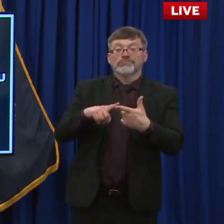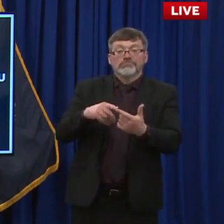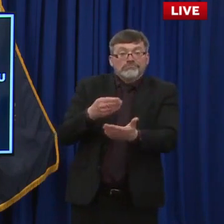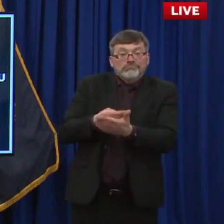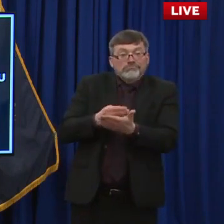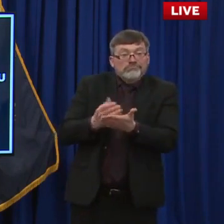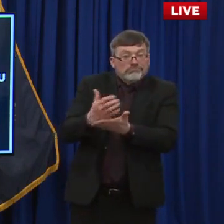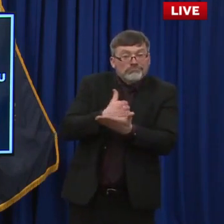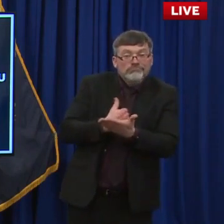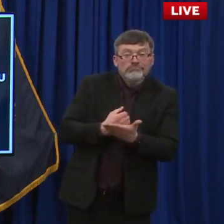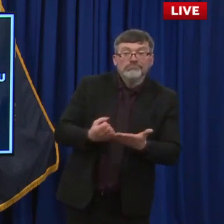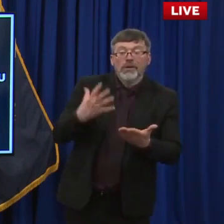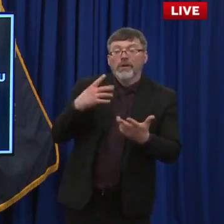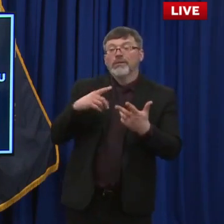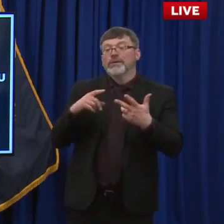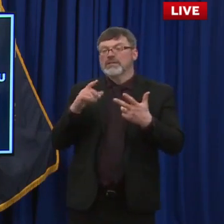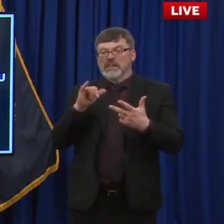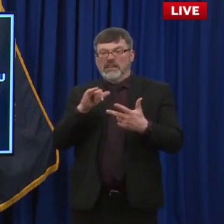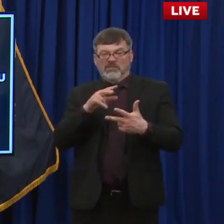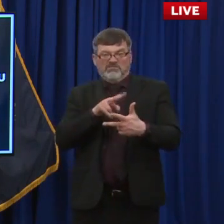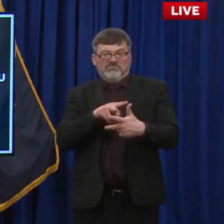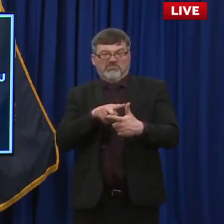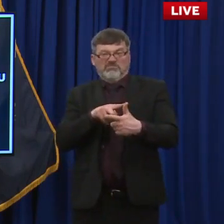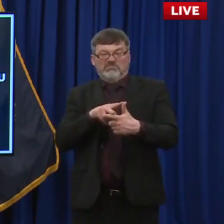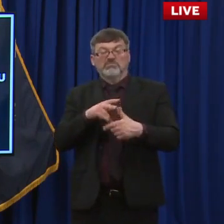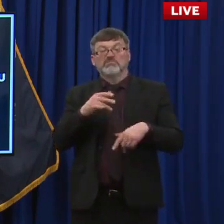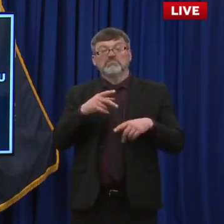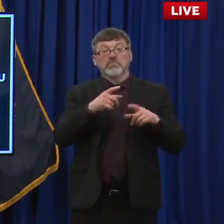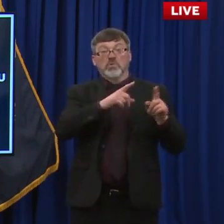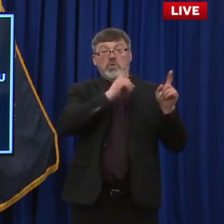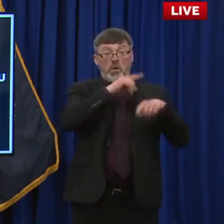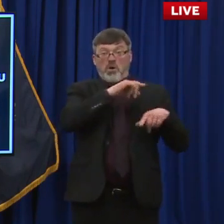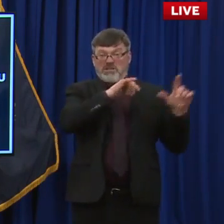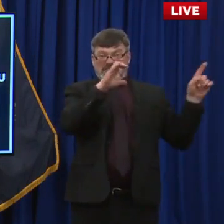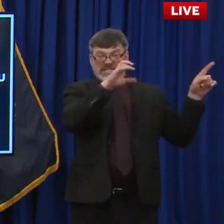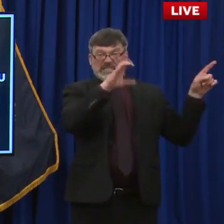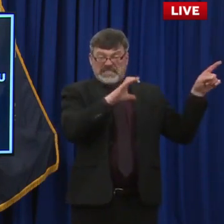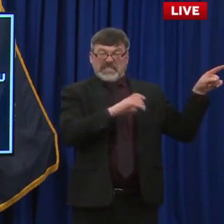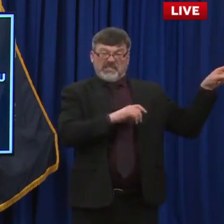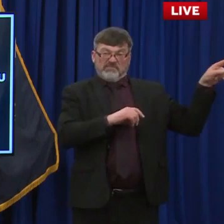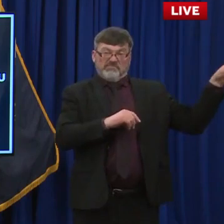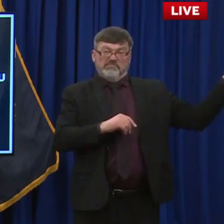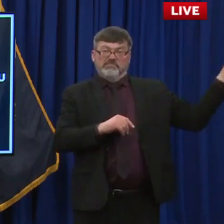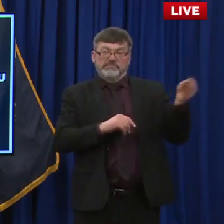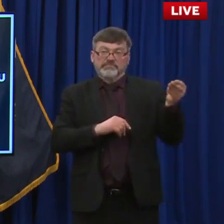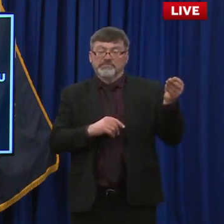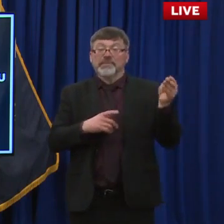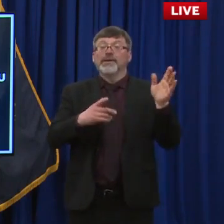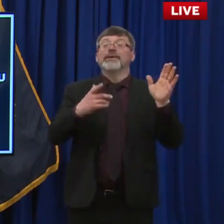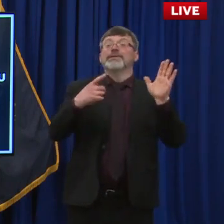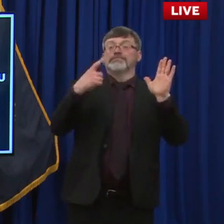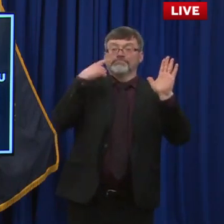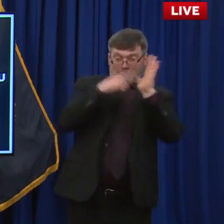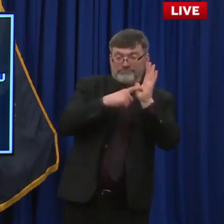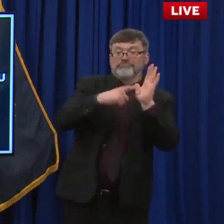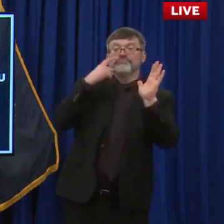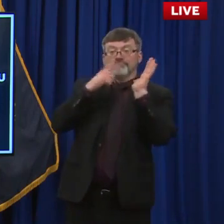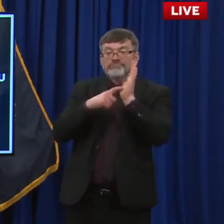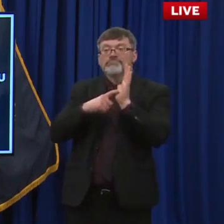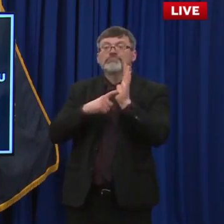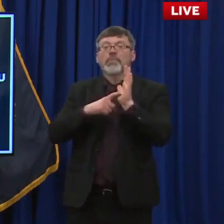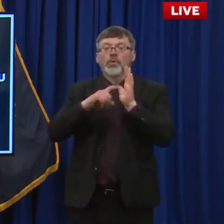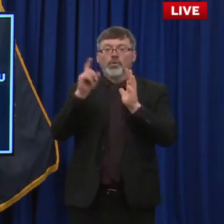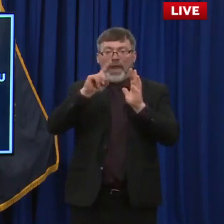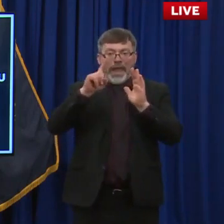And so essentially, this report is is showing differences at the county level, comparing different counties to one